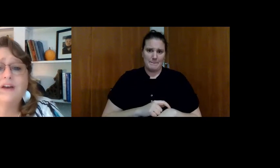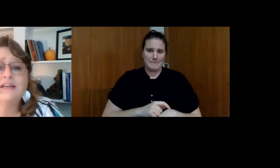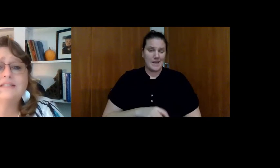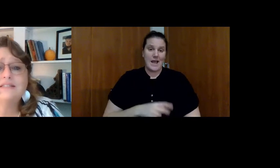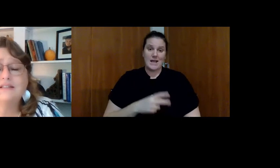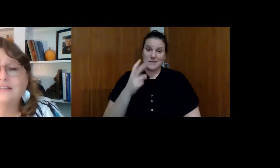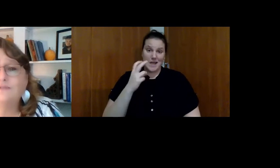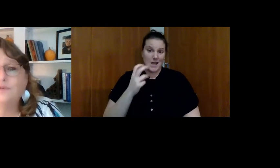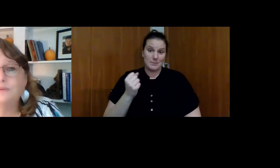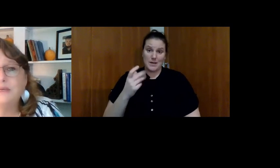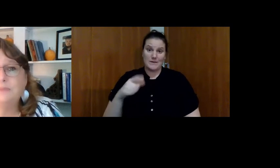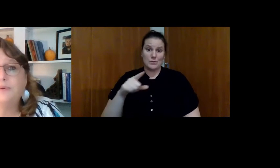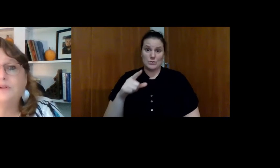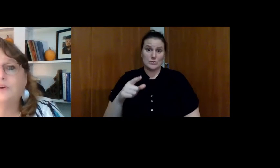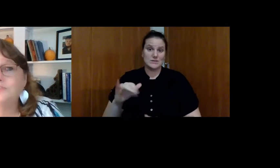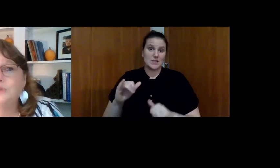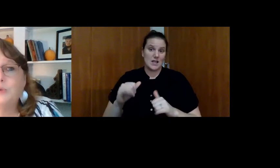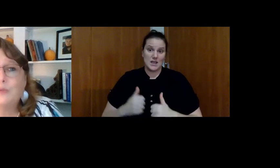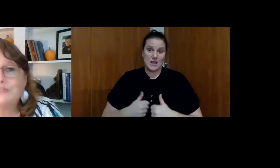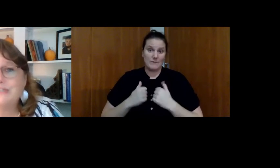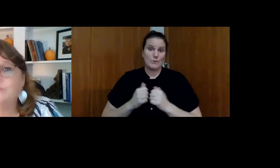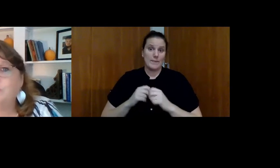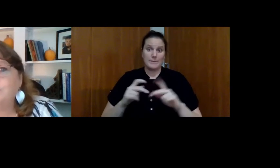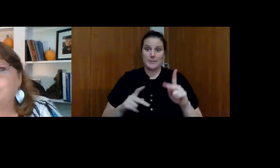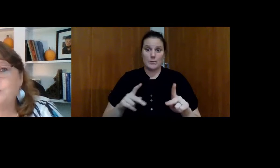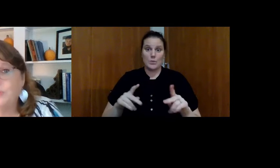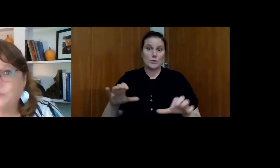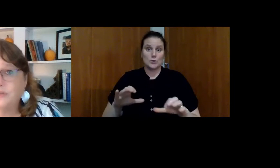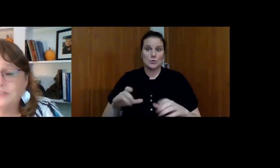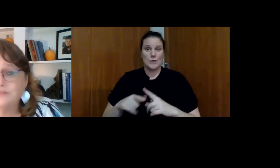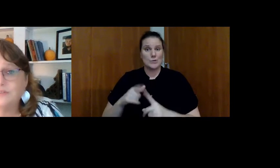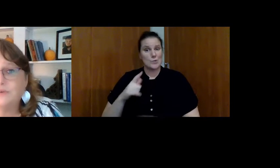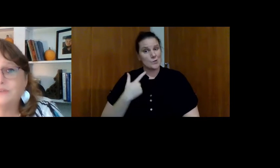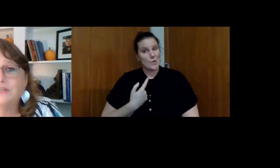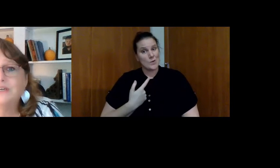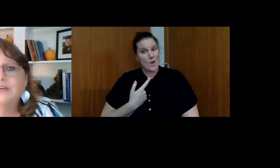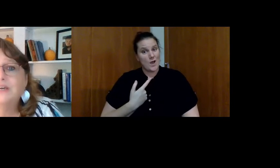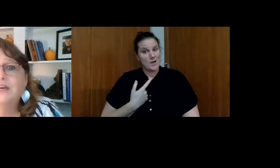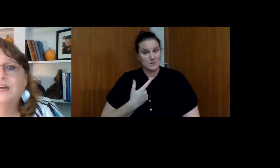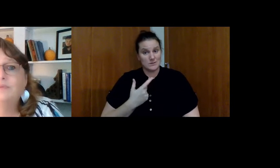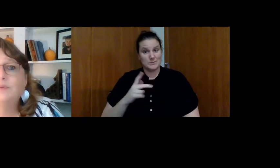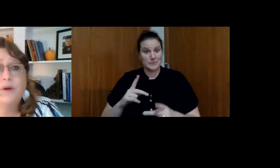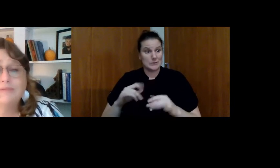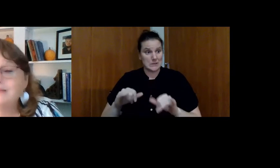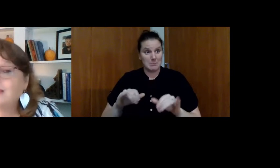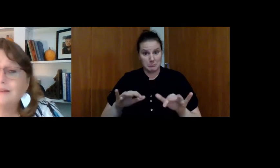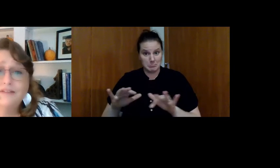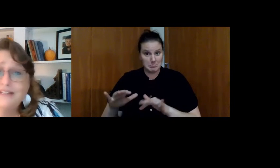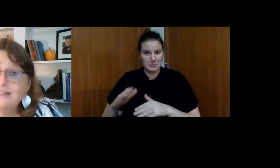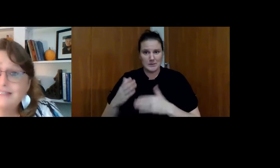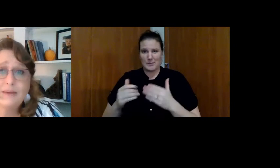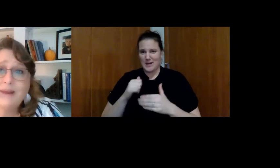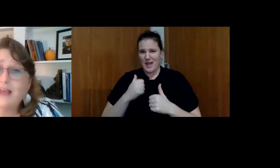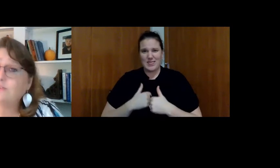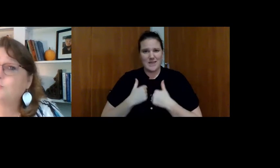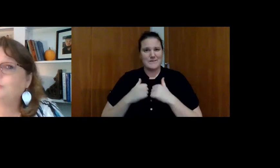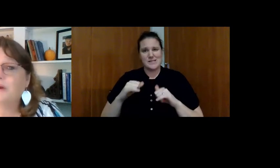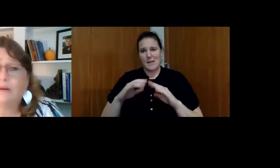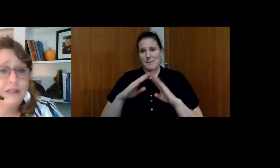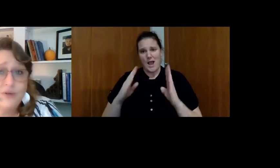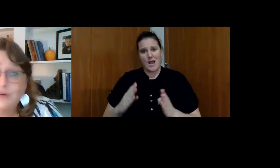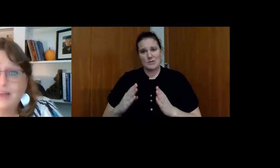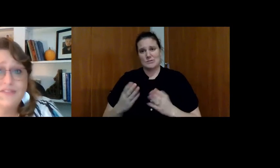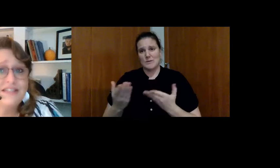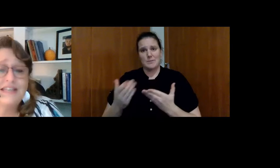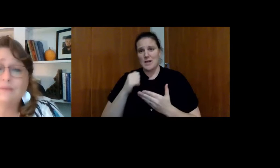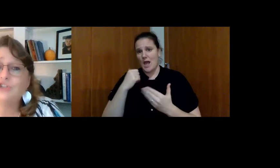many of us still live with the people or do what we did when we were 21 years old. We're probably not living in the same house, we